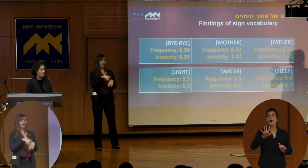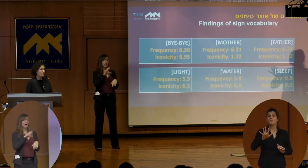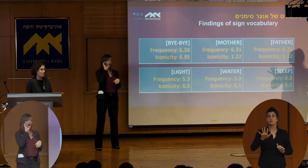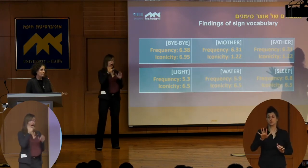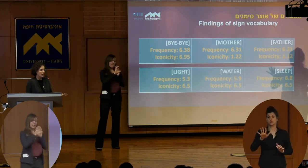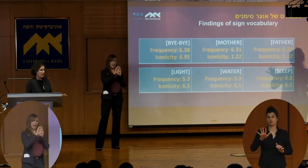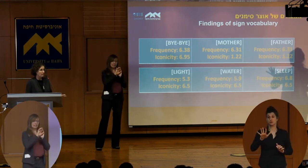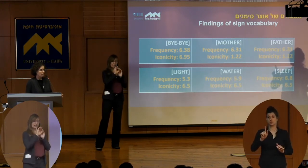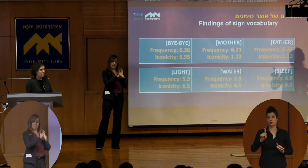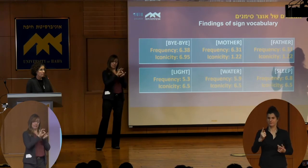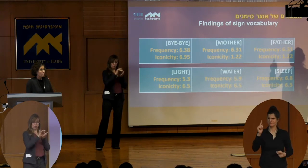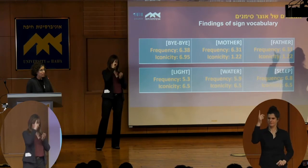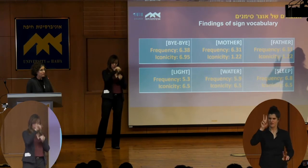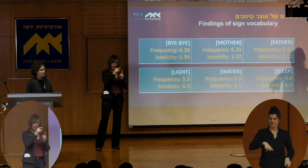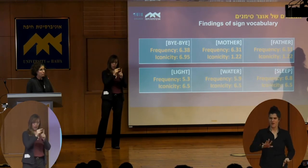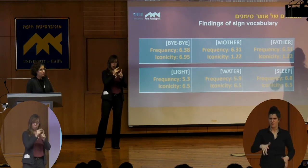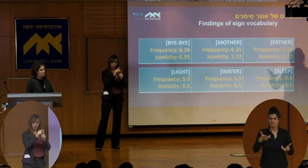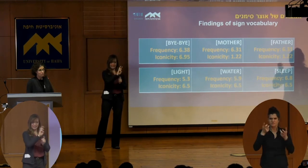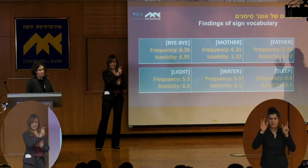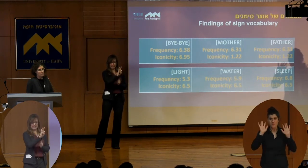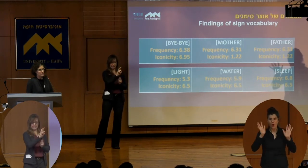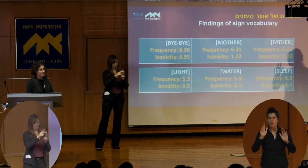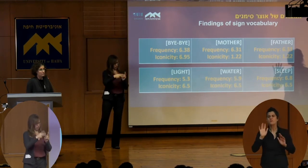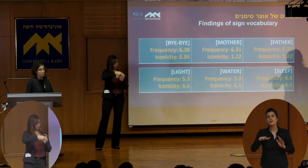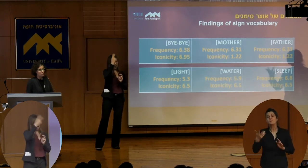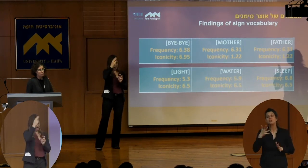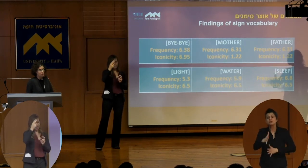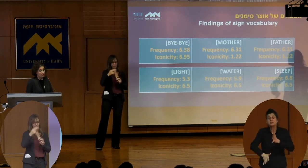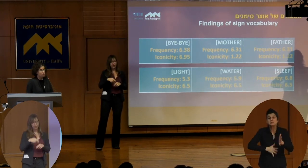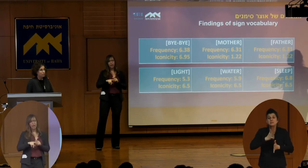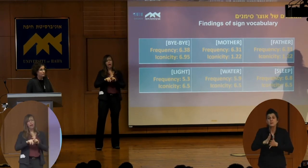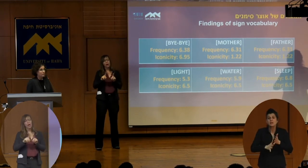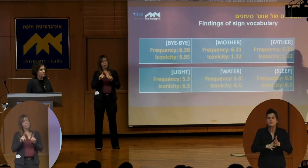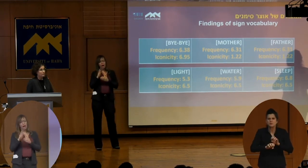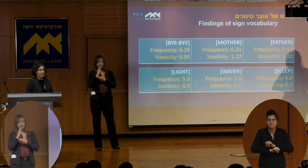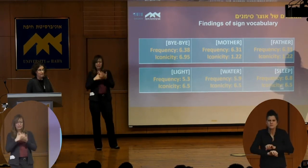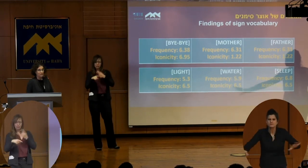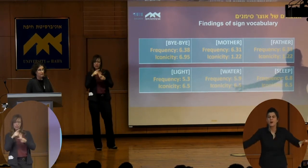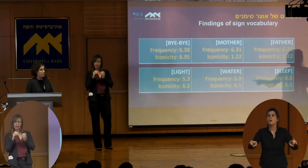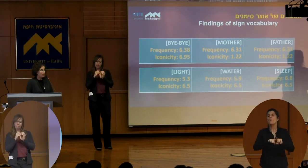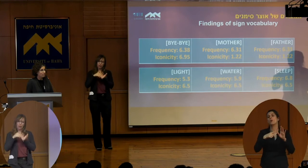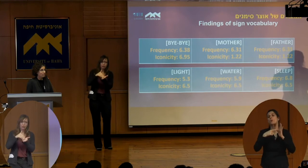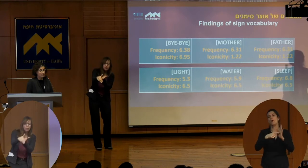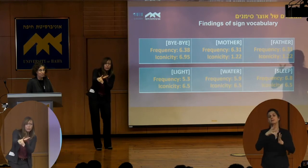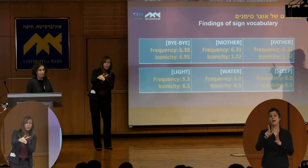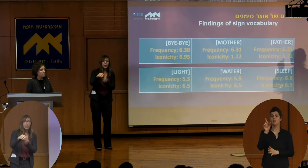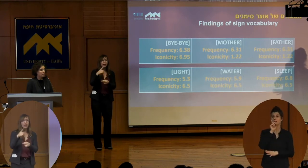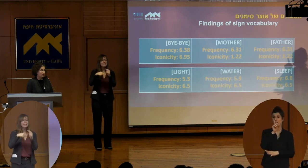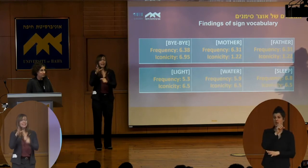very high. But there were also some signs who were frequent. For example, the sign like mother, but were not iconic.